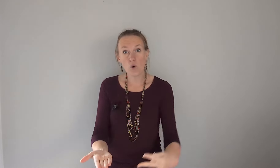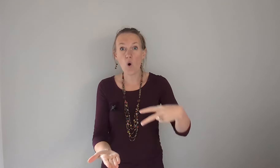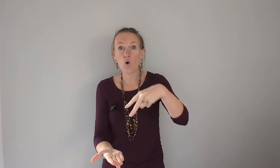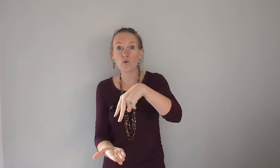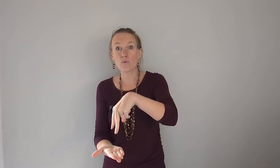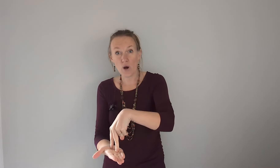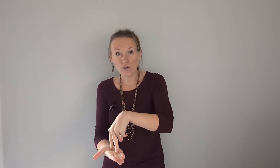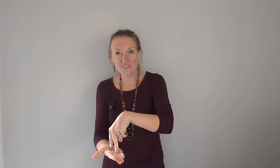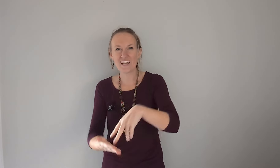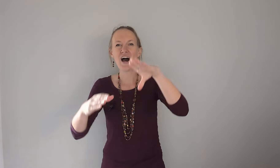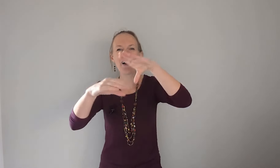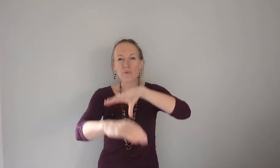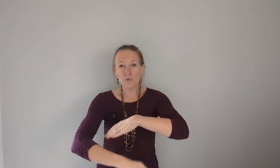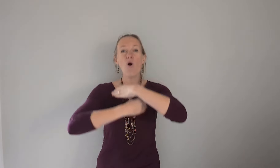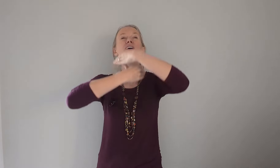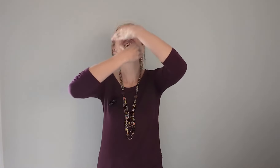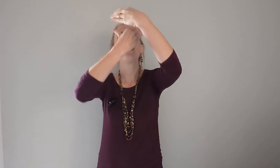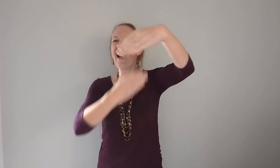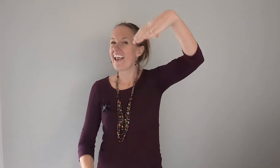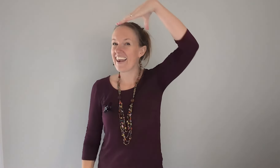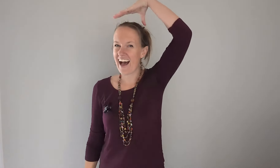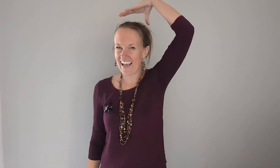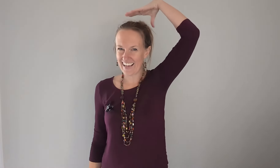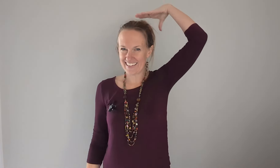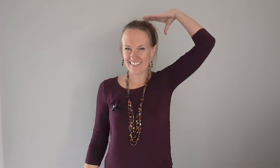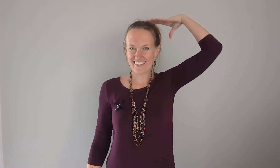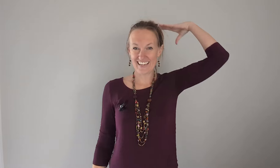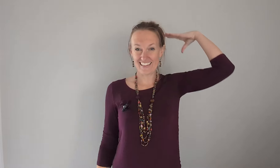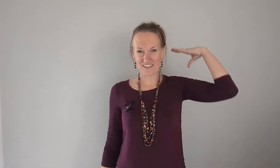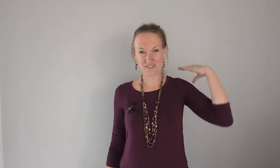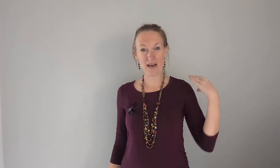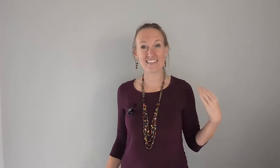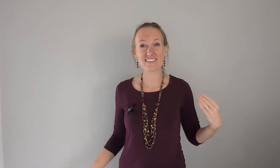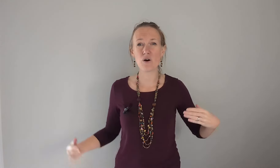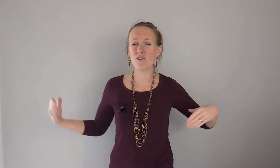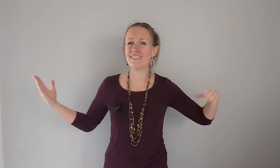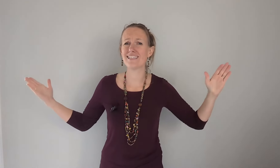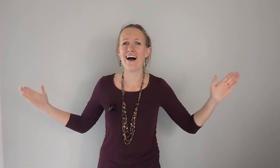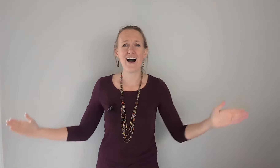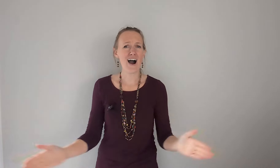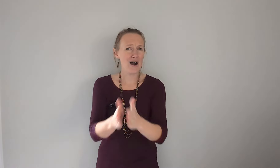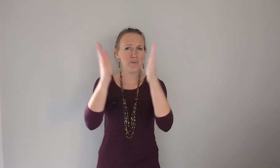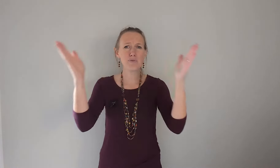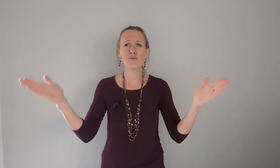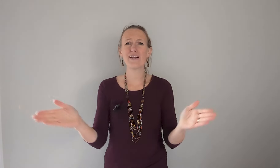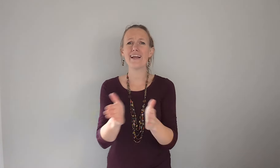rose rose a roaring lion and then it goes back to the chorus all praise